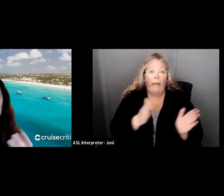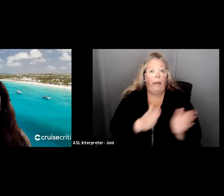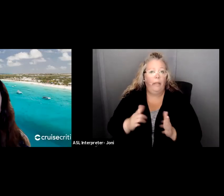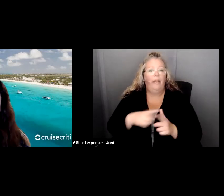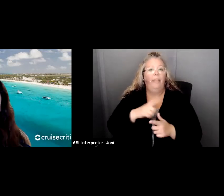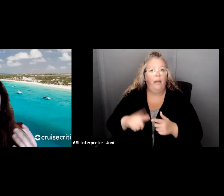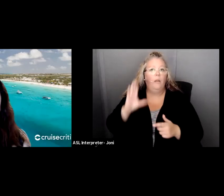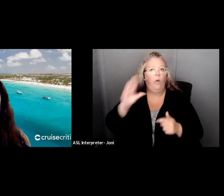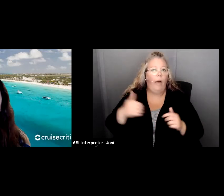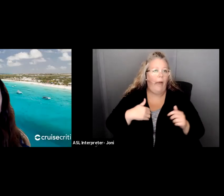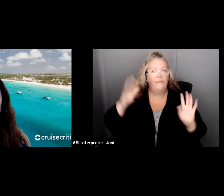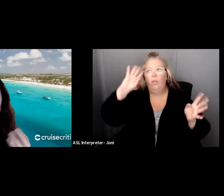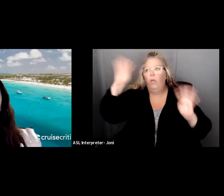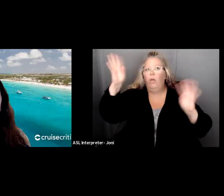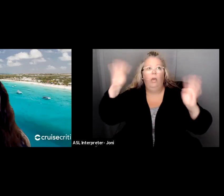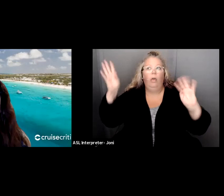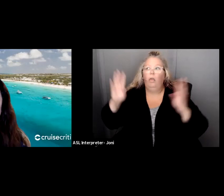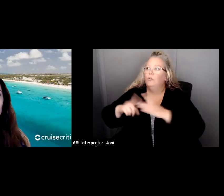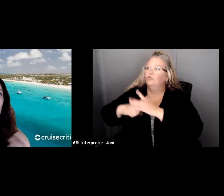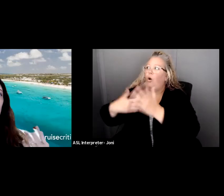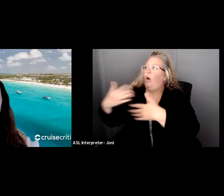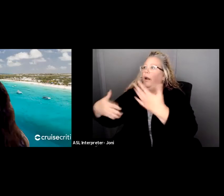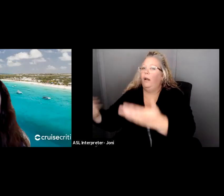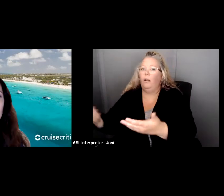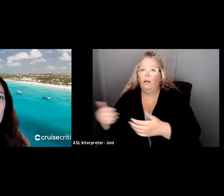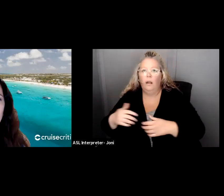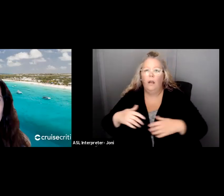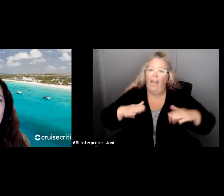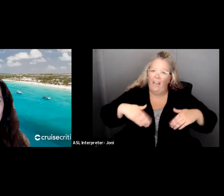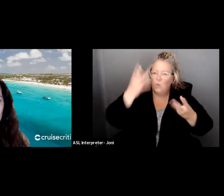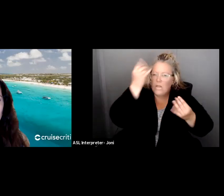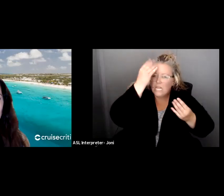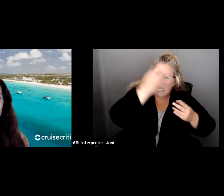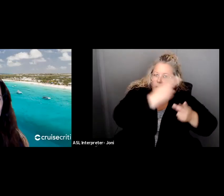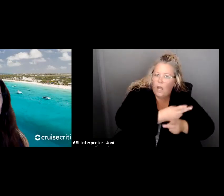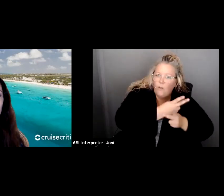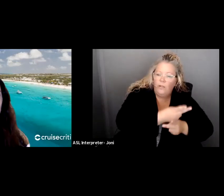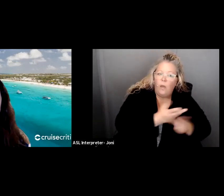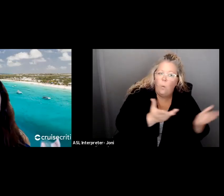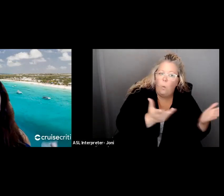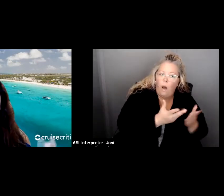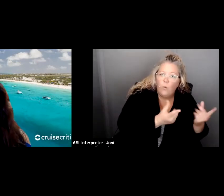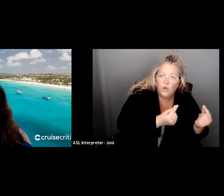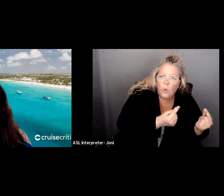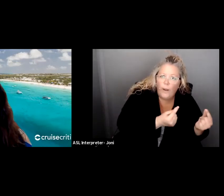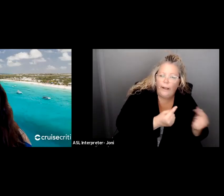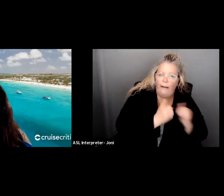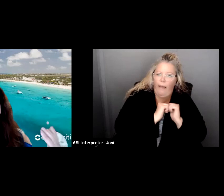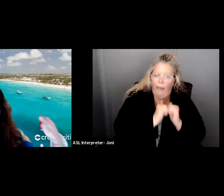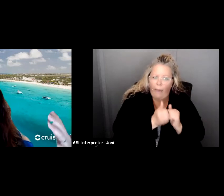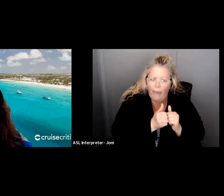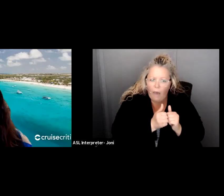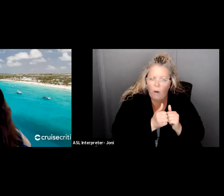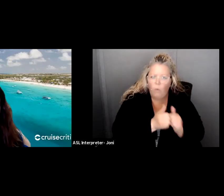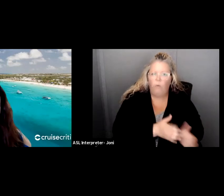haven't thought through what we're doing, why we're doing it, how we're going to measure the effectiveness of it, then, you know,